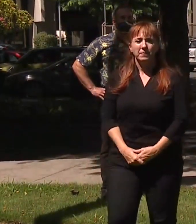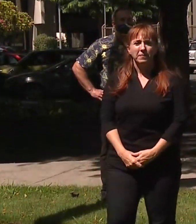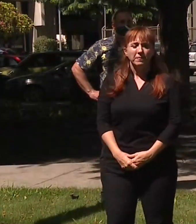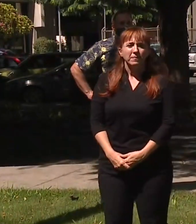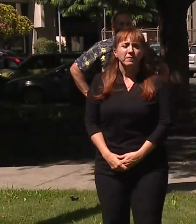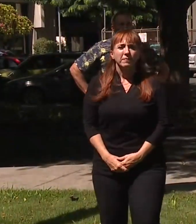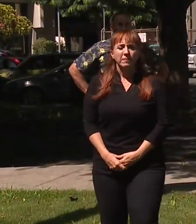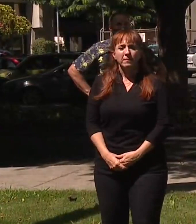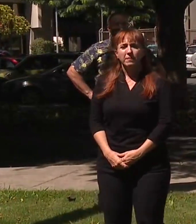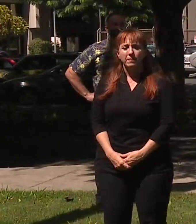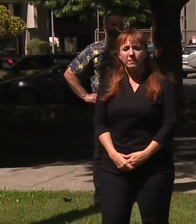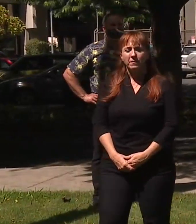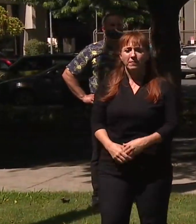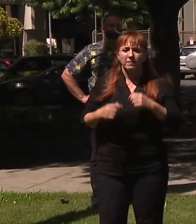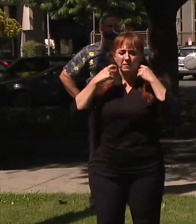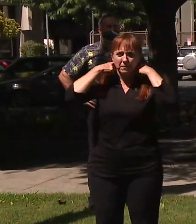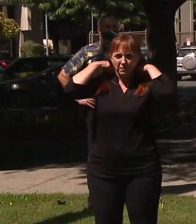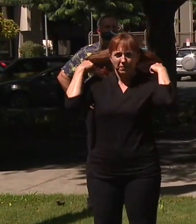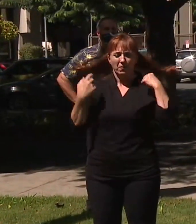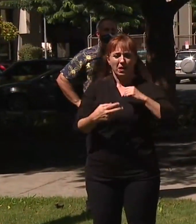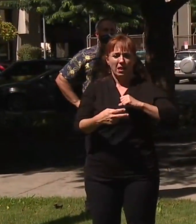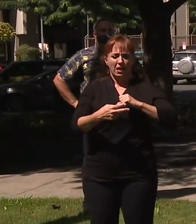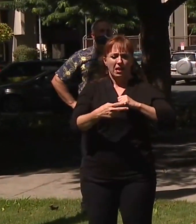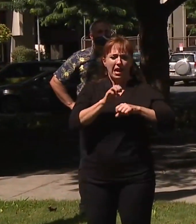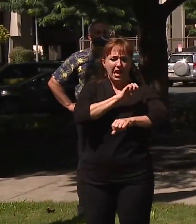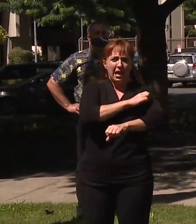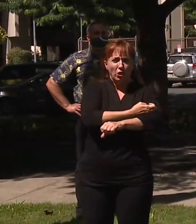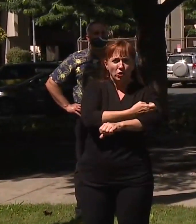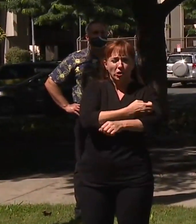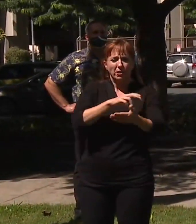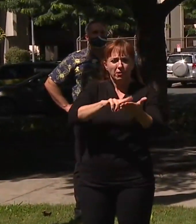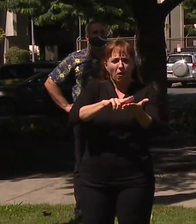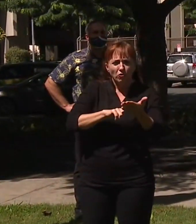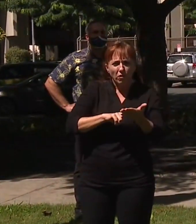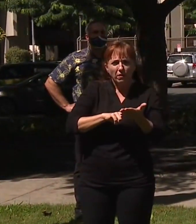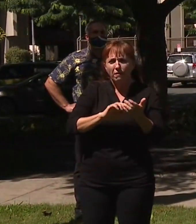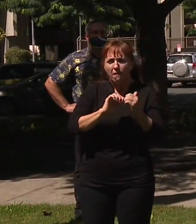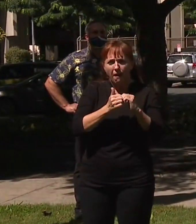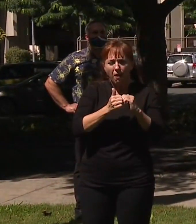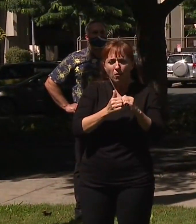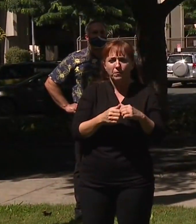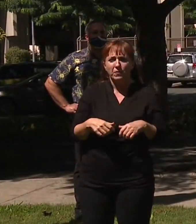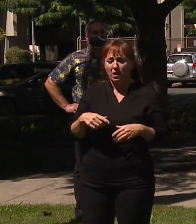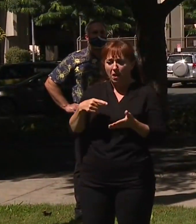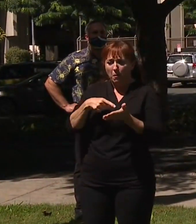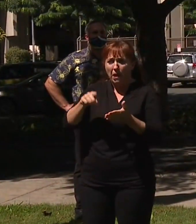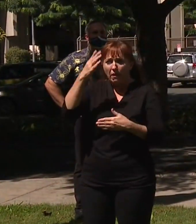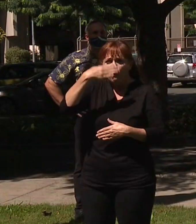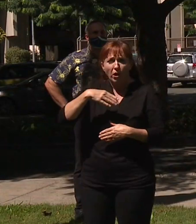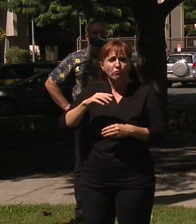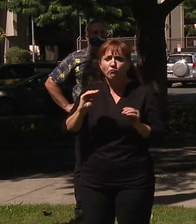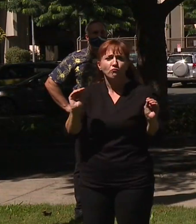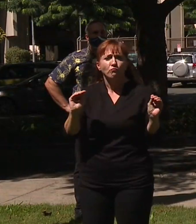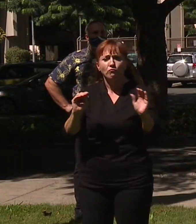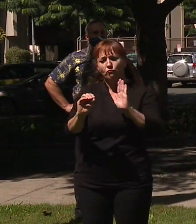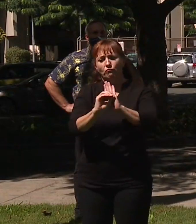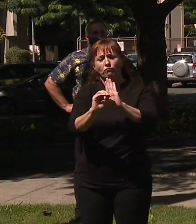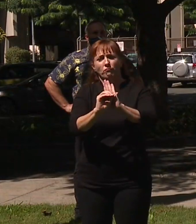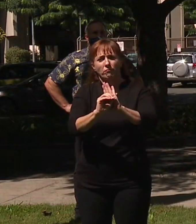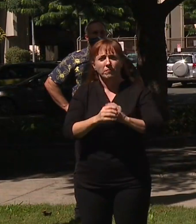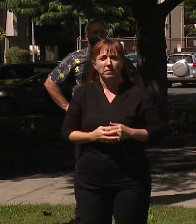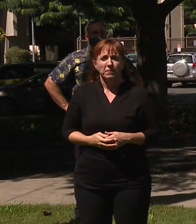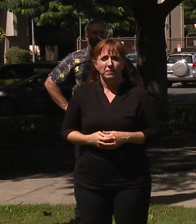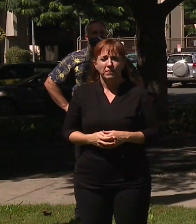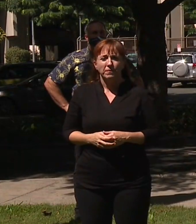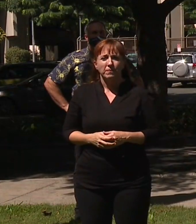So, the way that energy performance contracting actually works is that there are no upfront costs. So, essentially, what we did is we